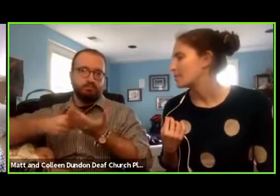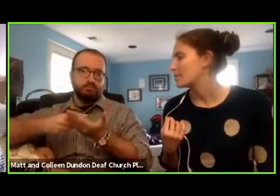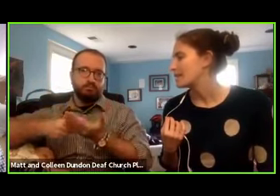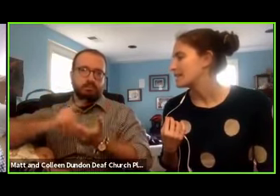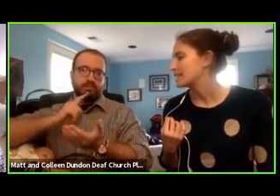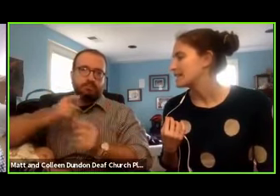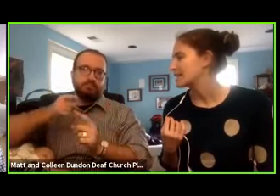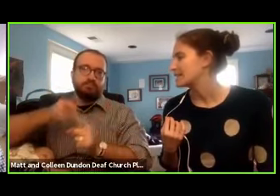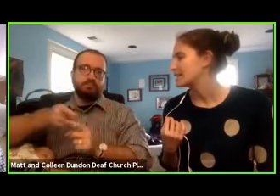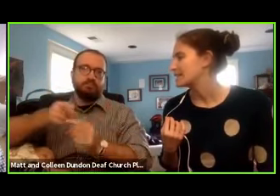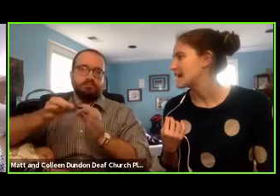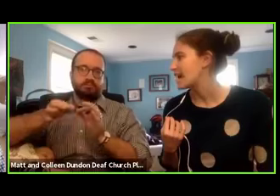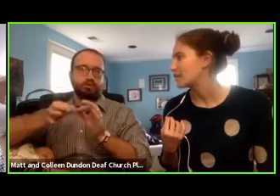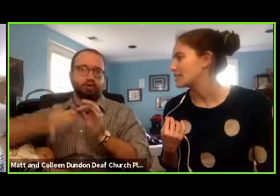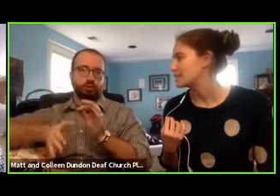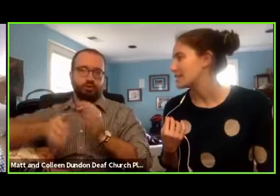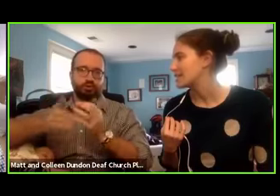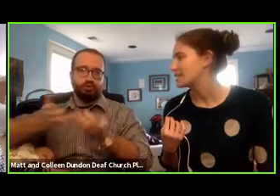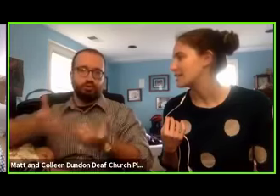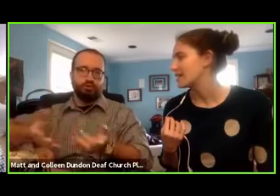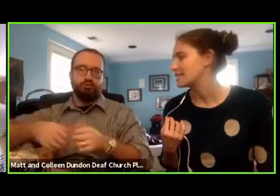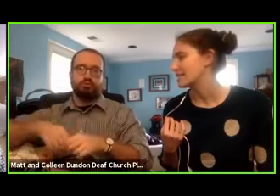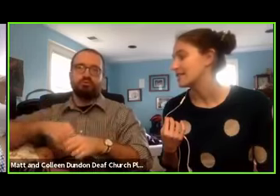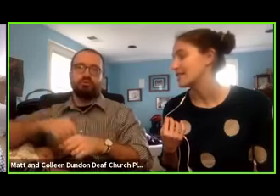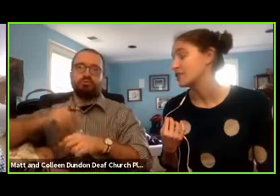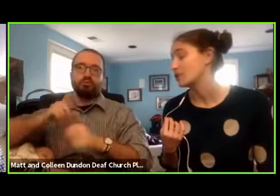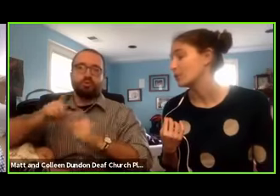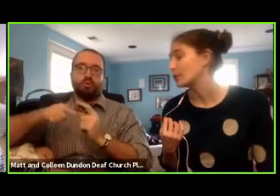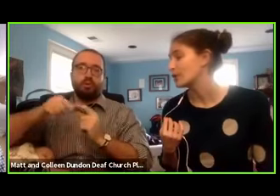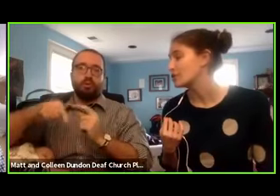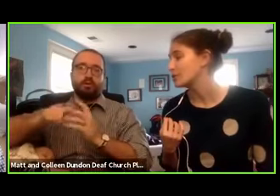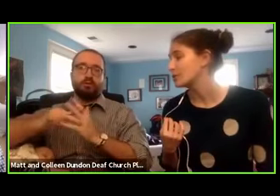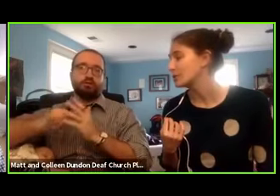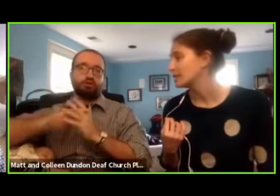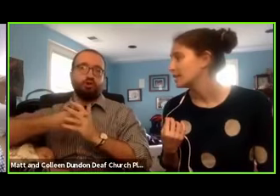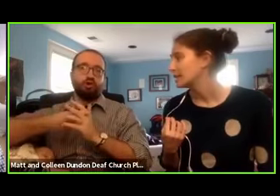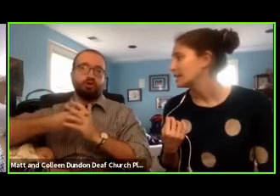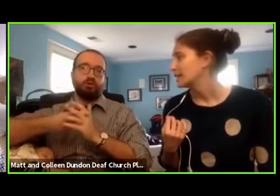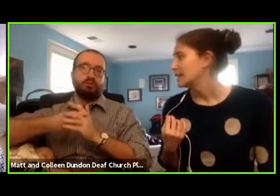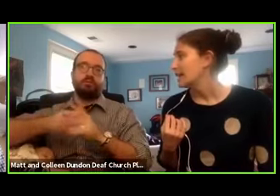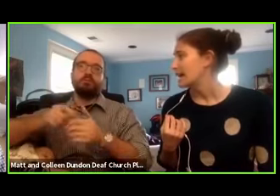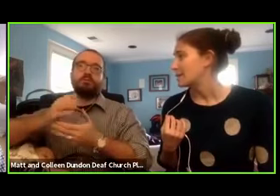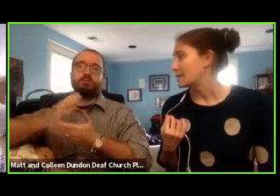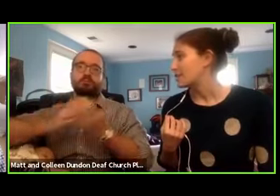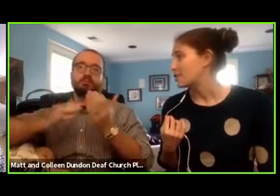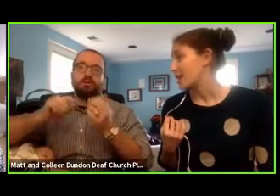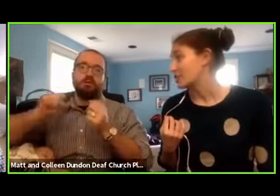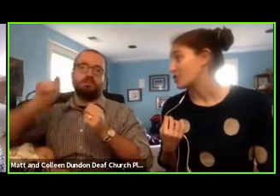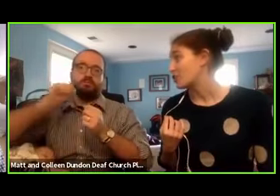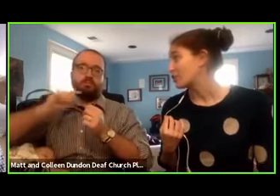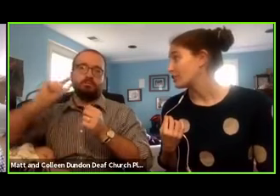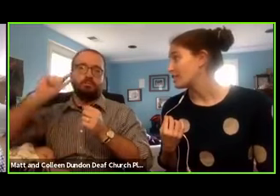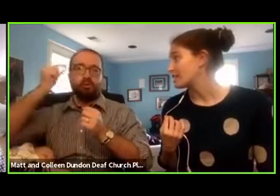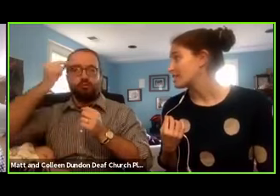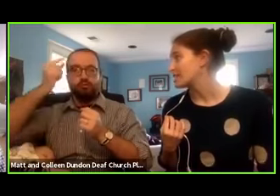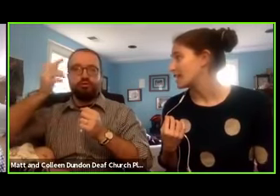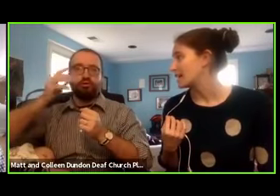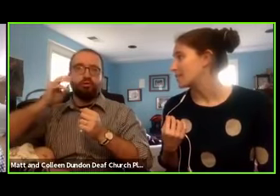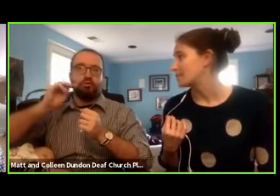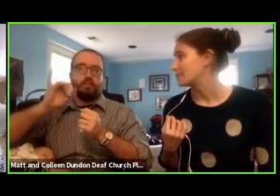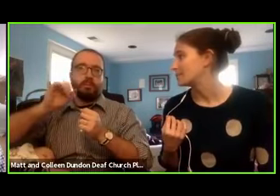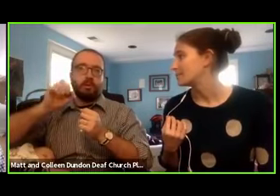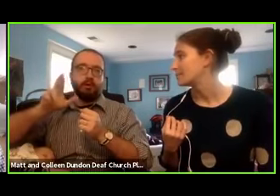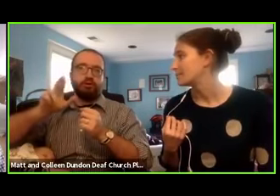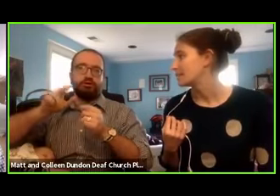would say one of the biggest things now that's being discussed is the interpreter issue. At the start of this,